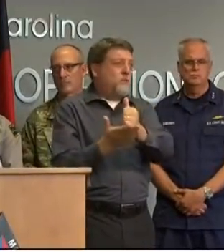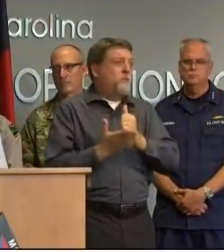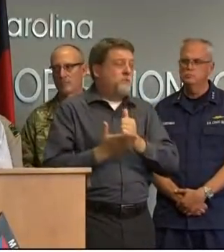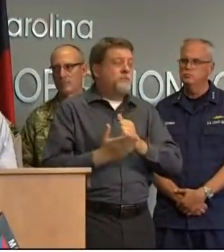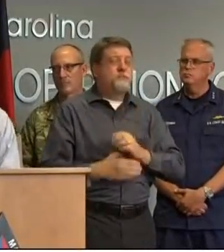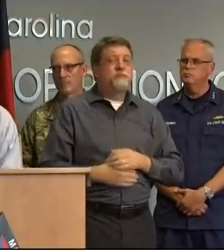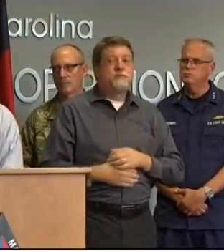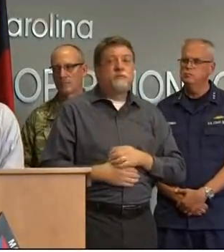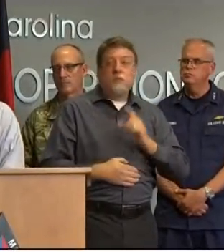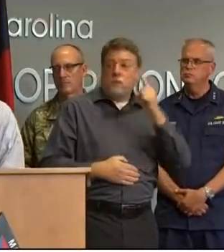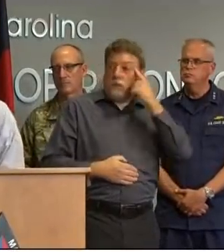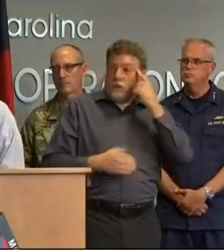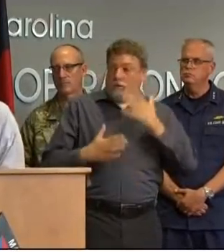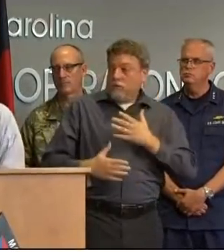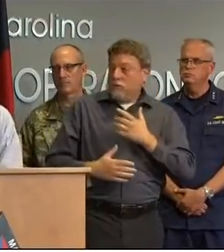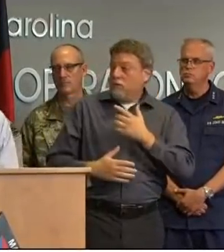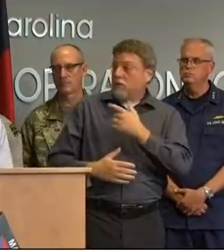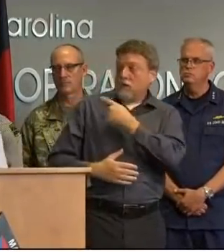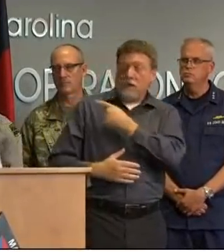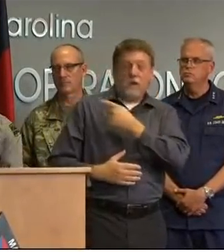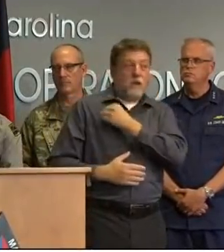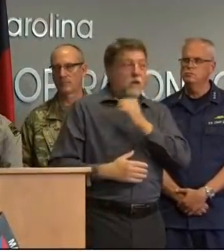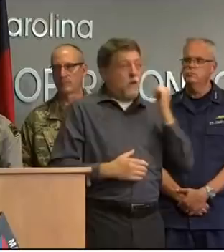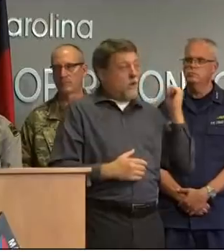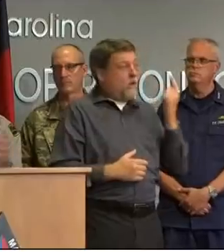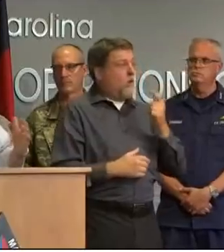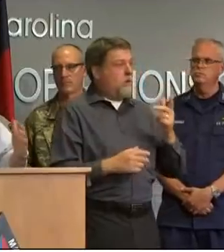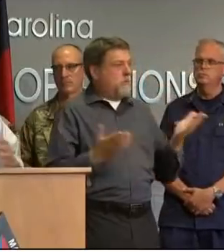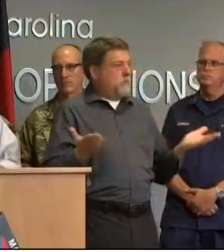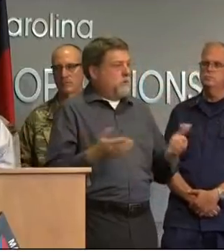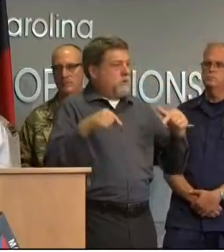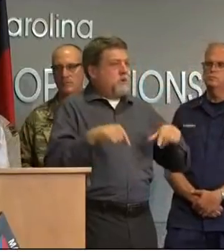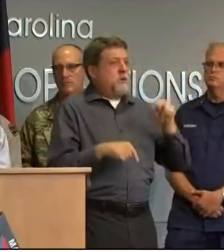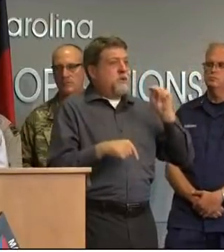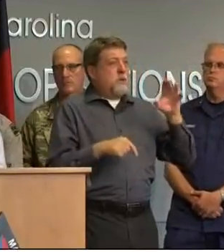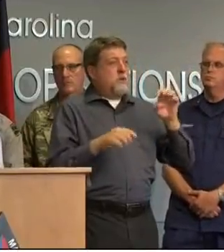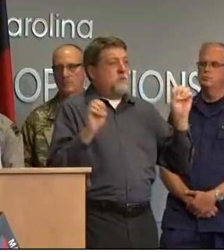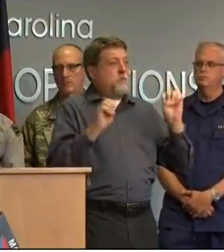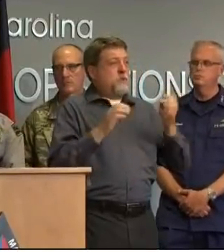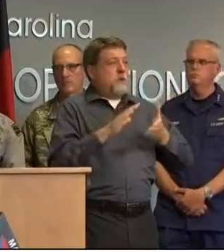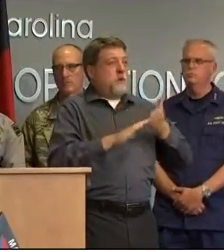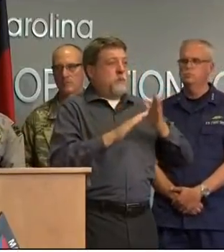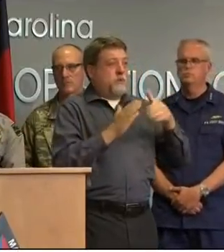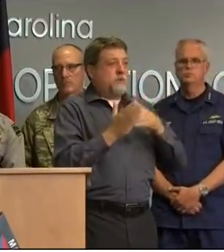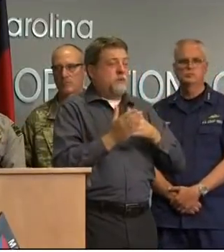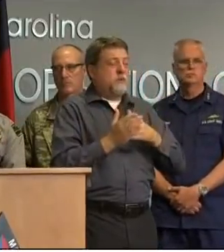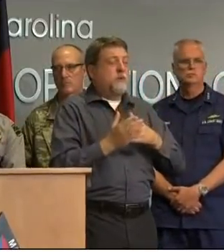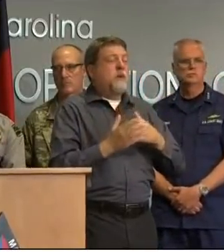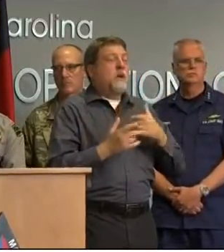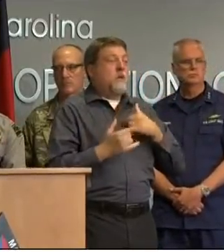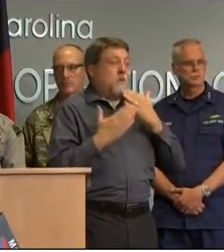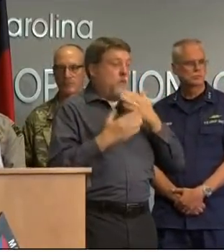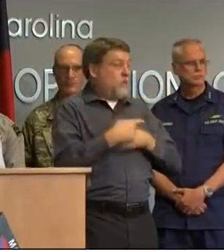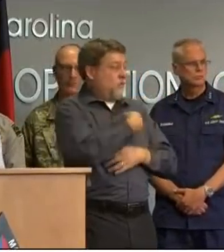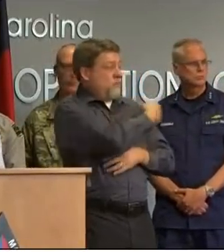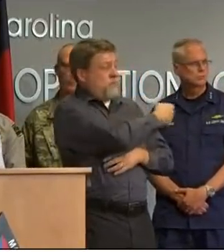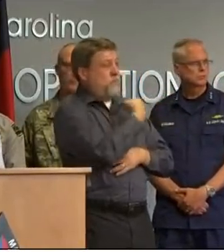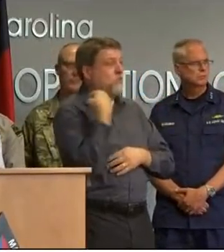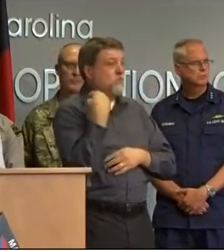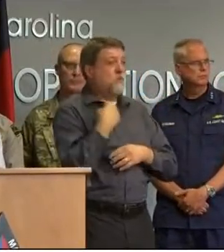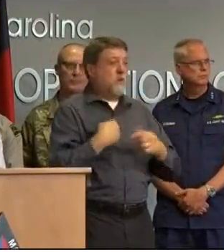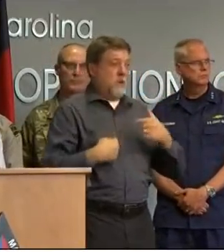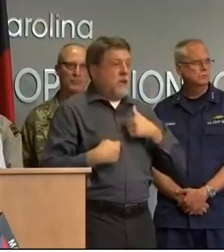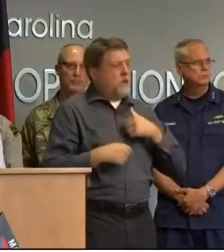governor cooper and everyone here at the emergency operations center i just want to thank you as a north carolinian because i know for the past week you all have been working non-stop